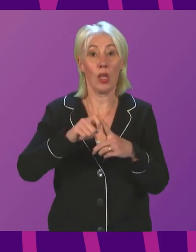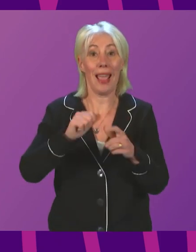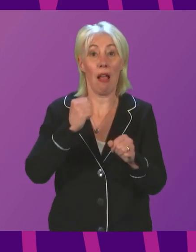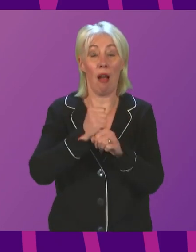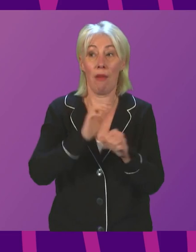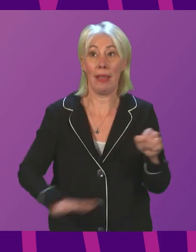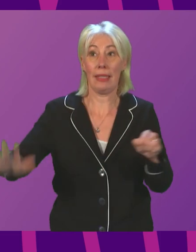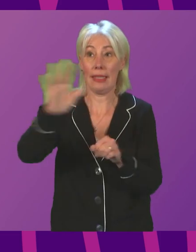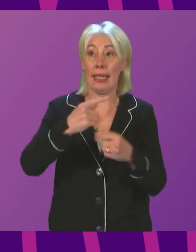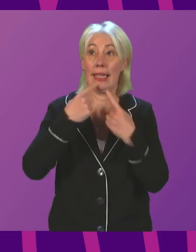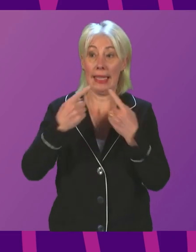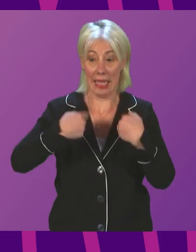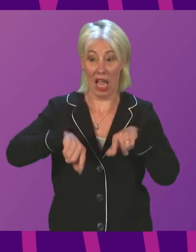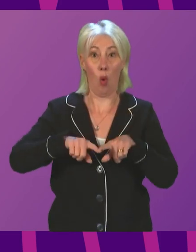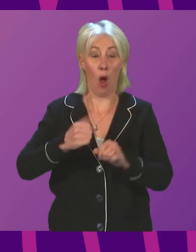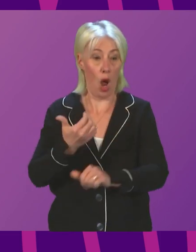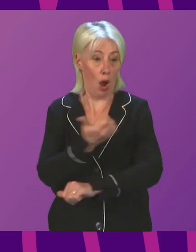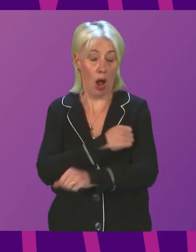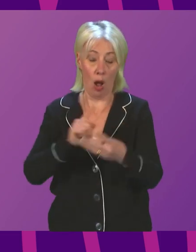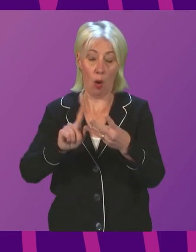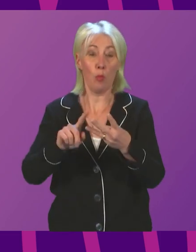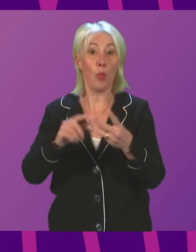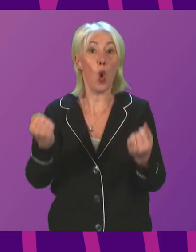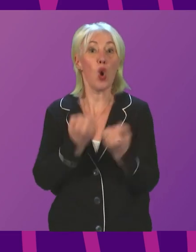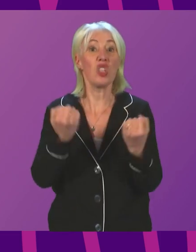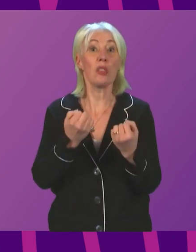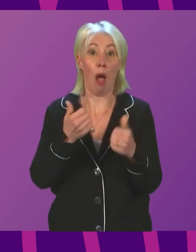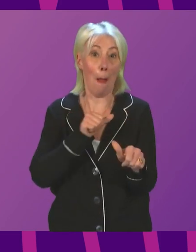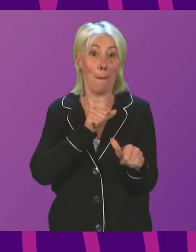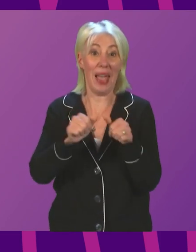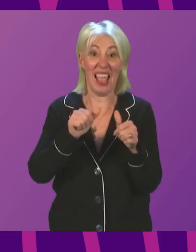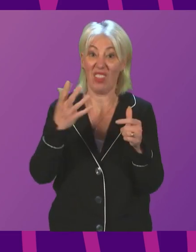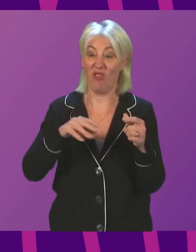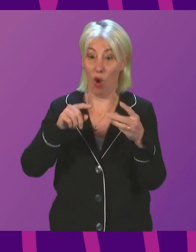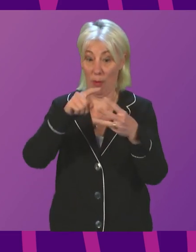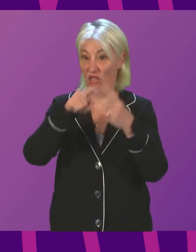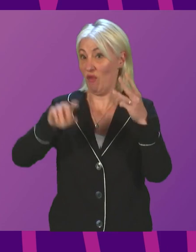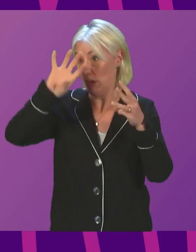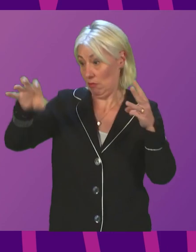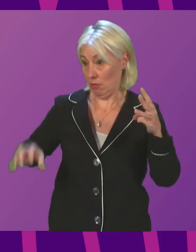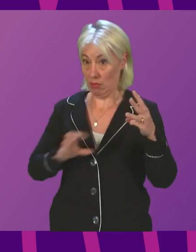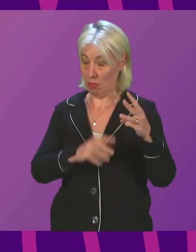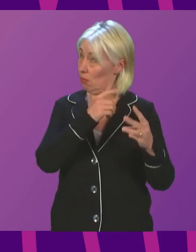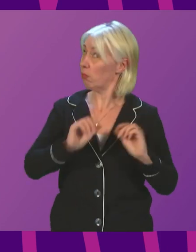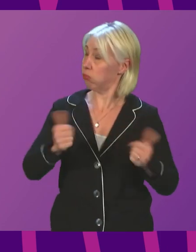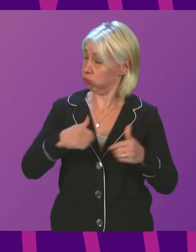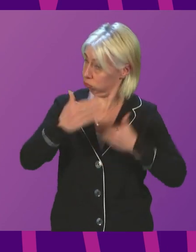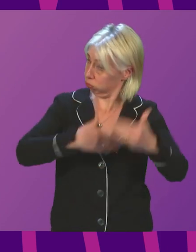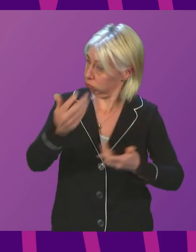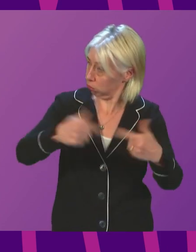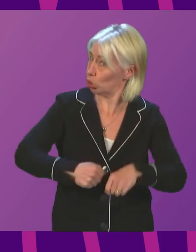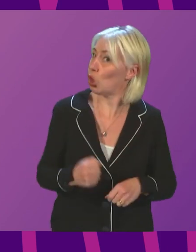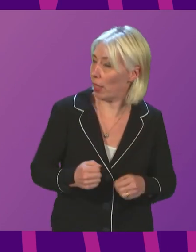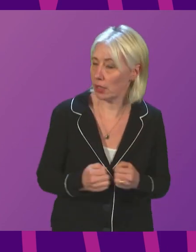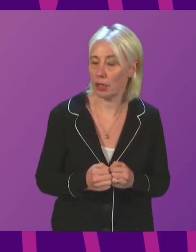dashboard confirms that our booster programme continues to be the best performing rollout in the United Kingdom. Today